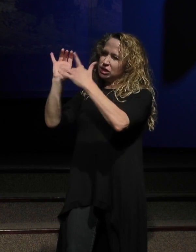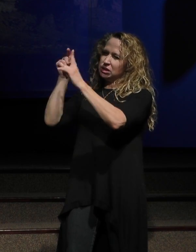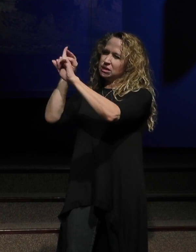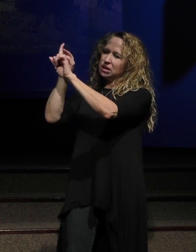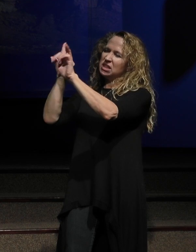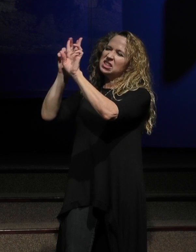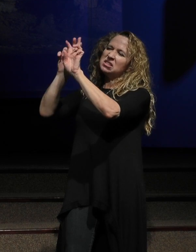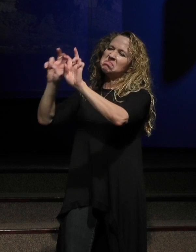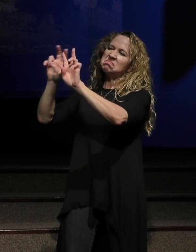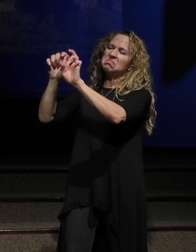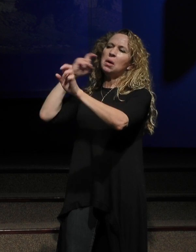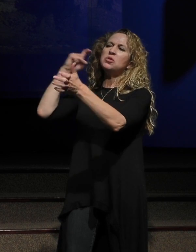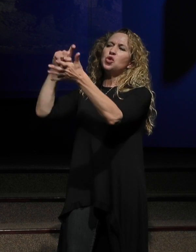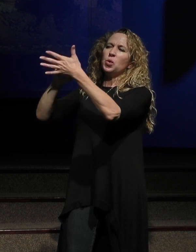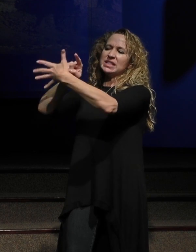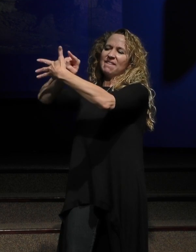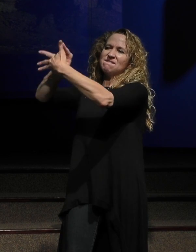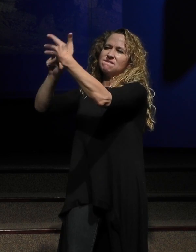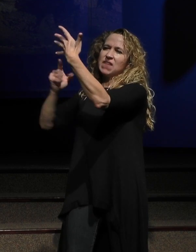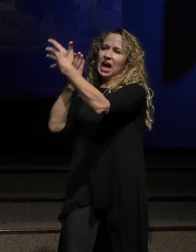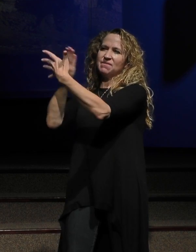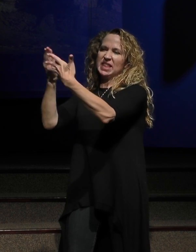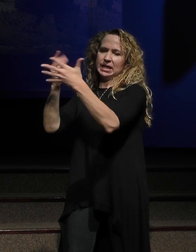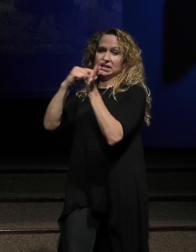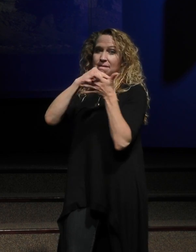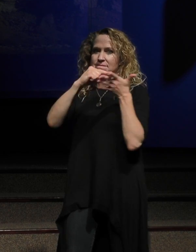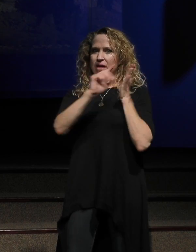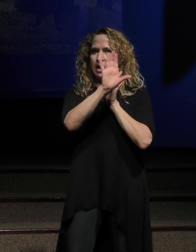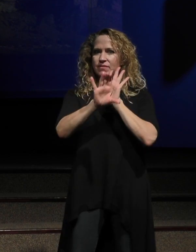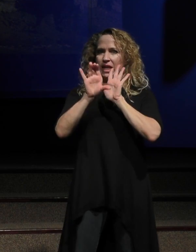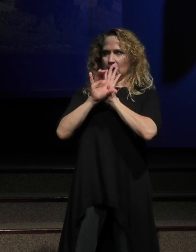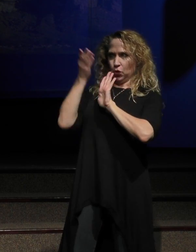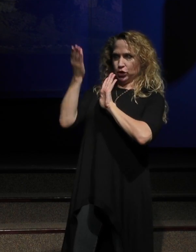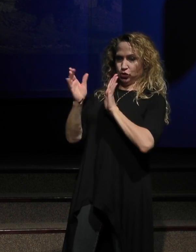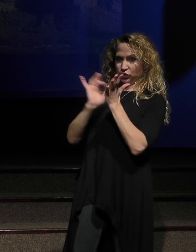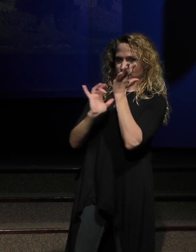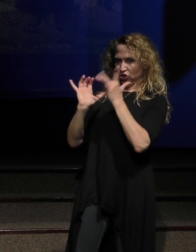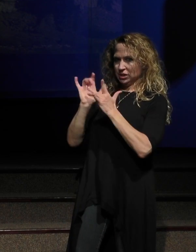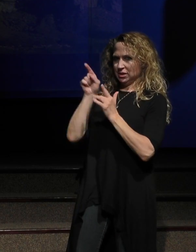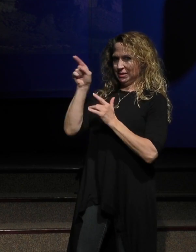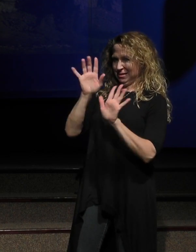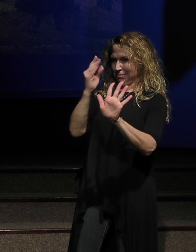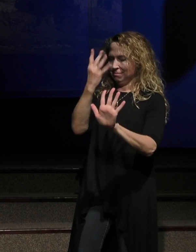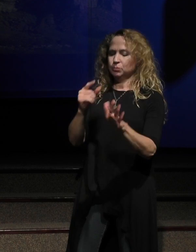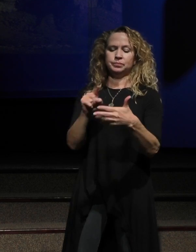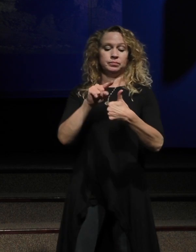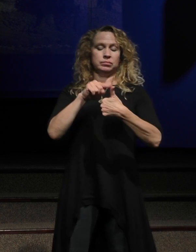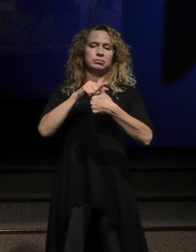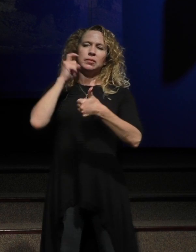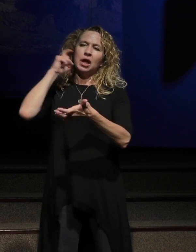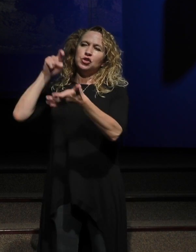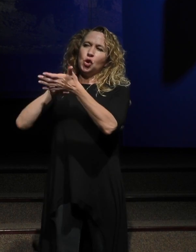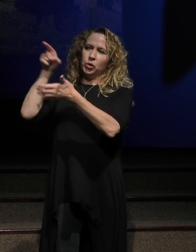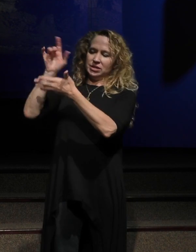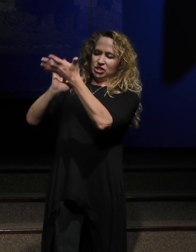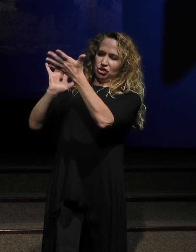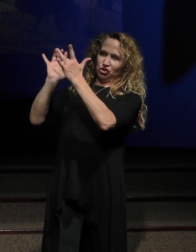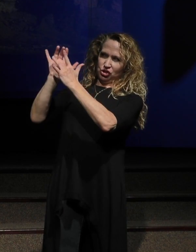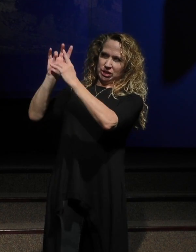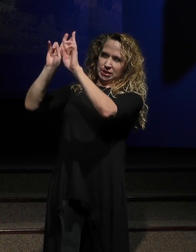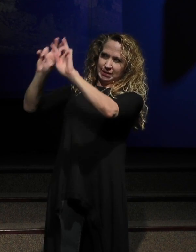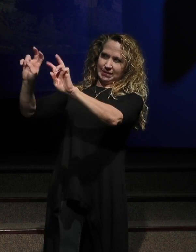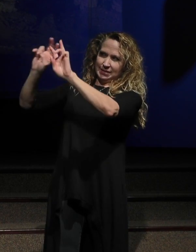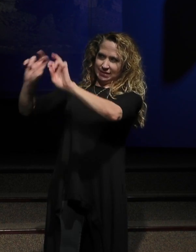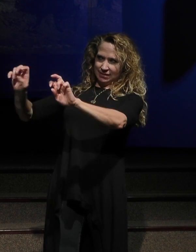and encouragement in our time of desperate prayer. So five things. Number one is this. The first thing I see in Jesus that will give us hope and